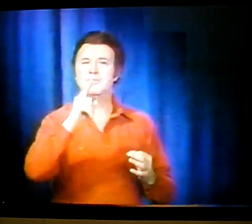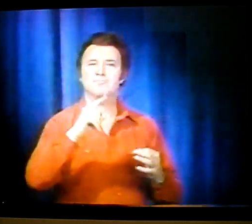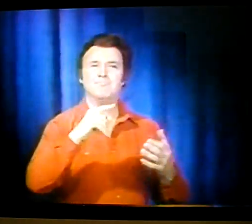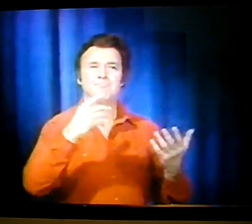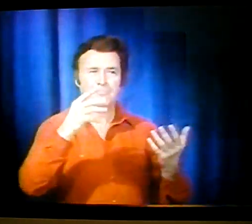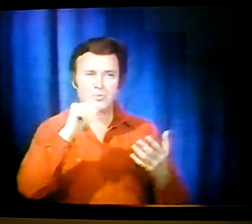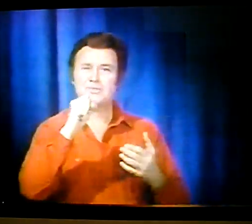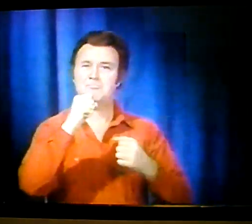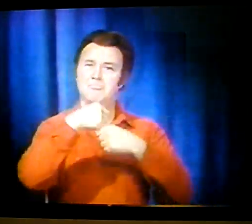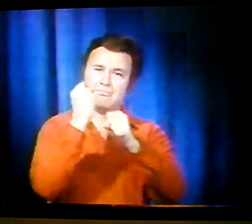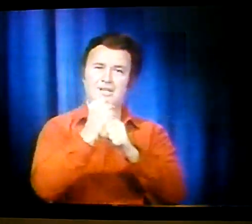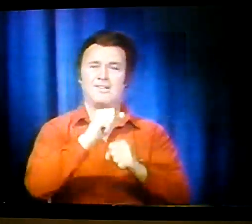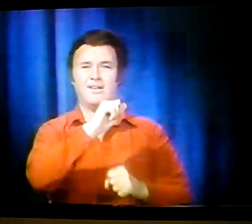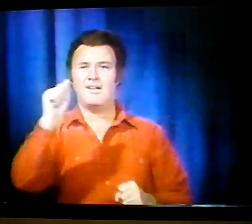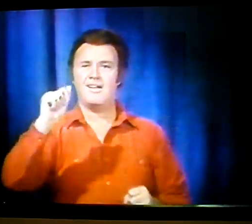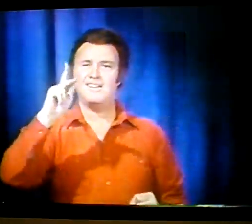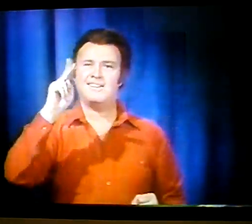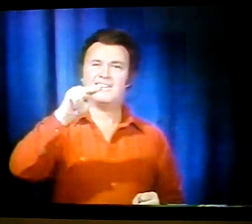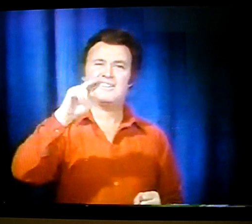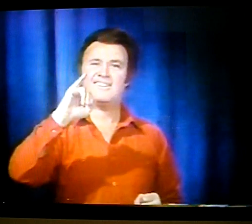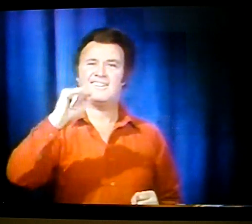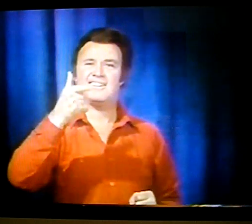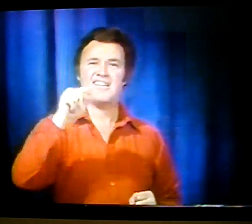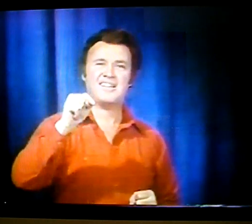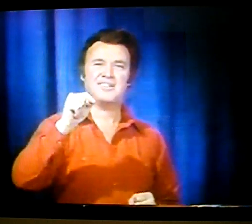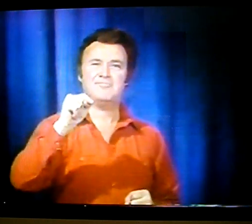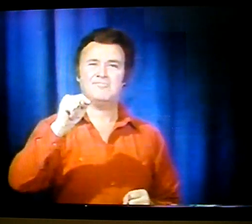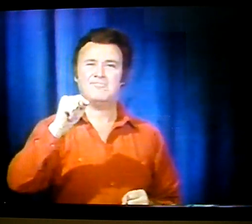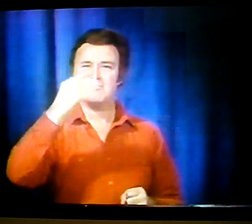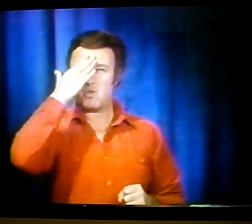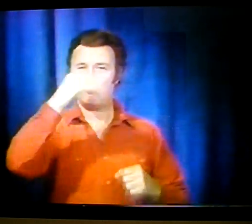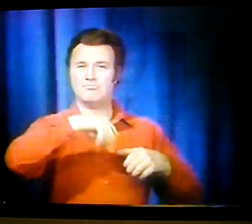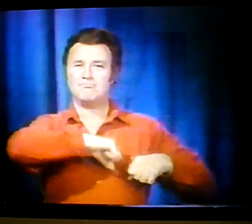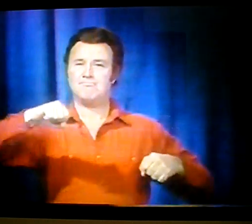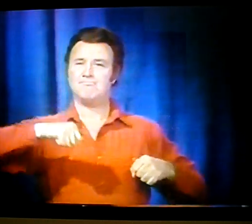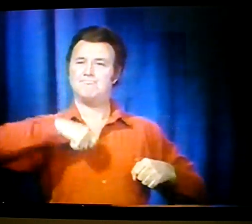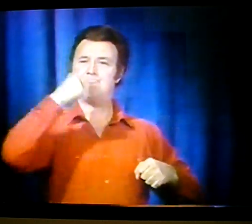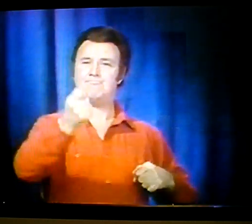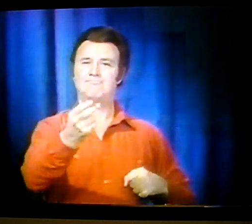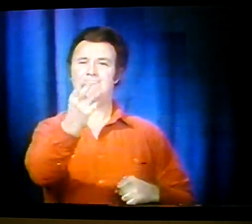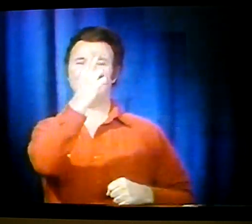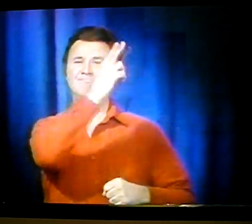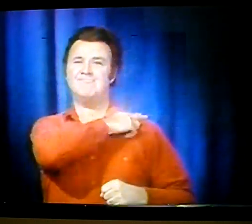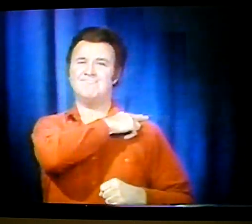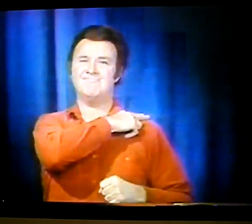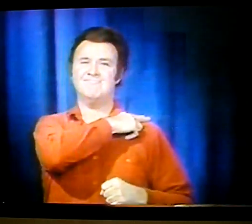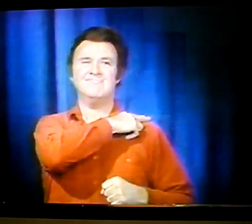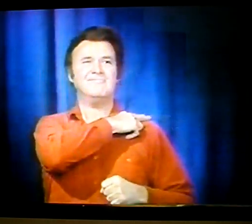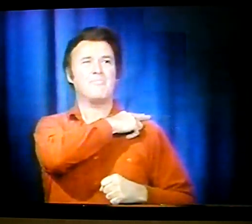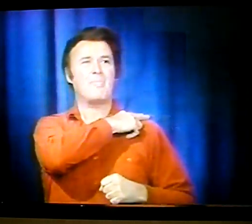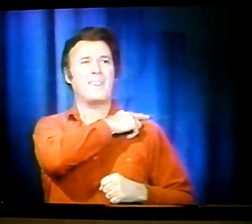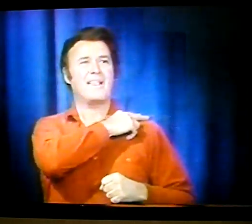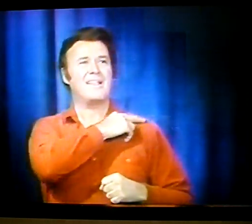At that moment, I felt as if I had been knighted with a sword